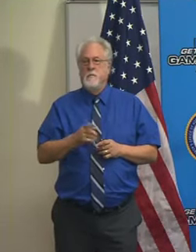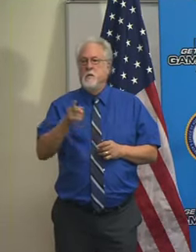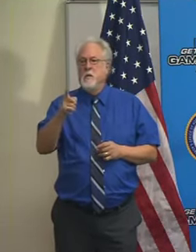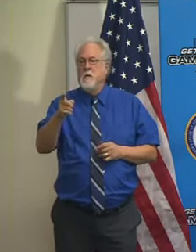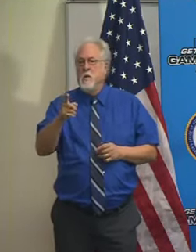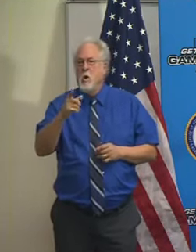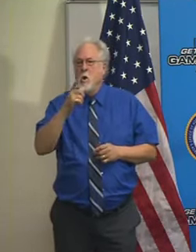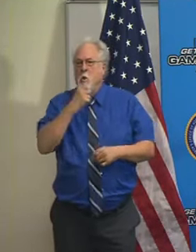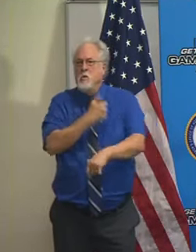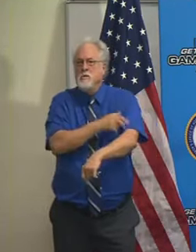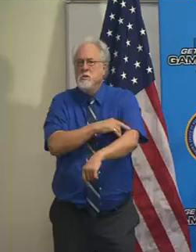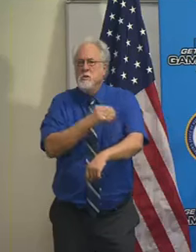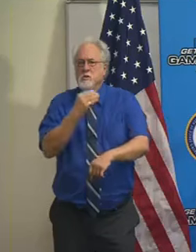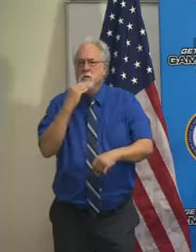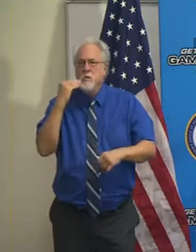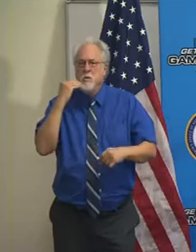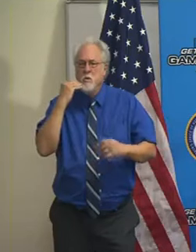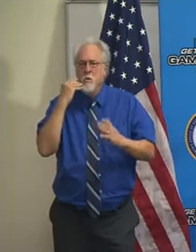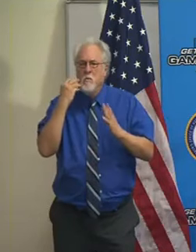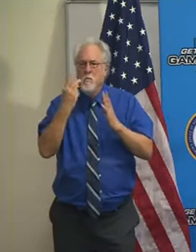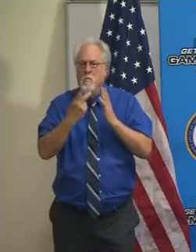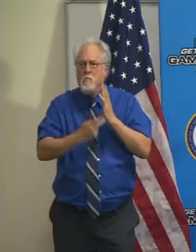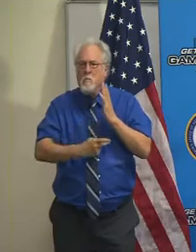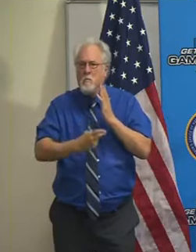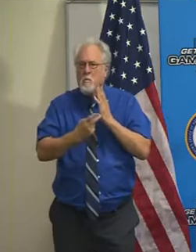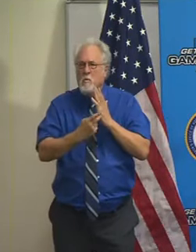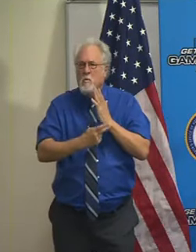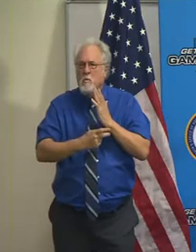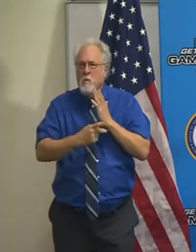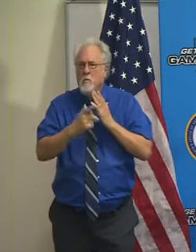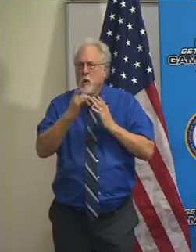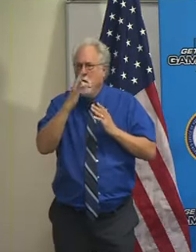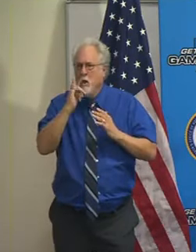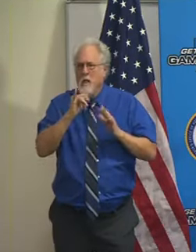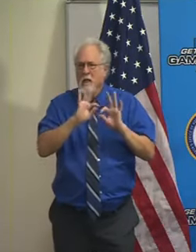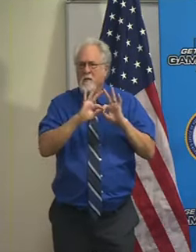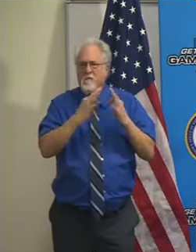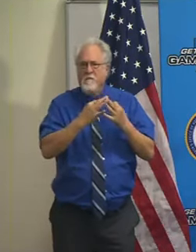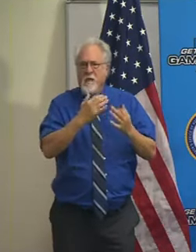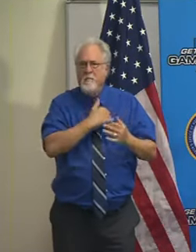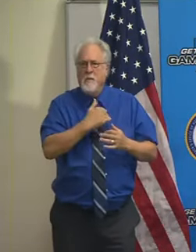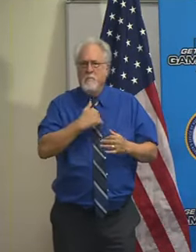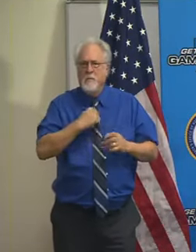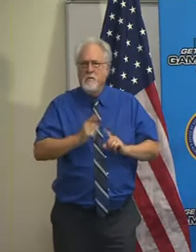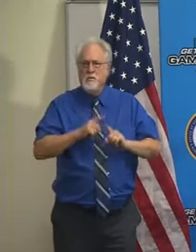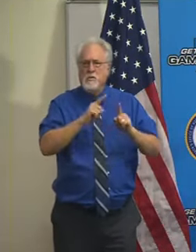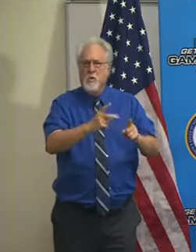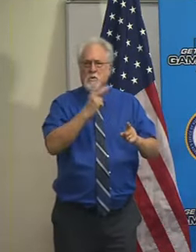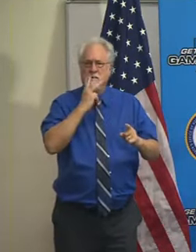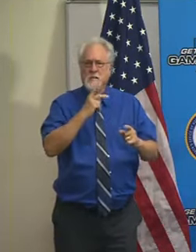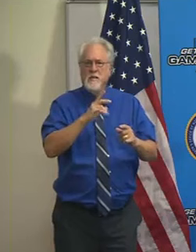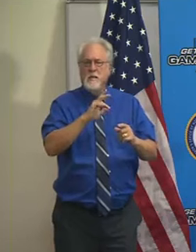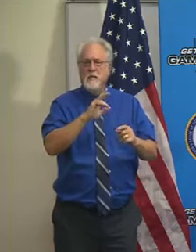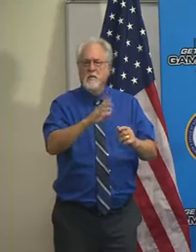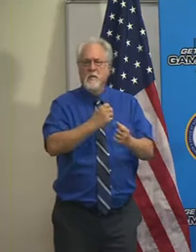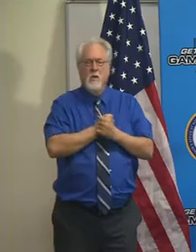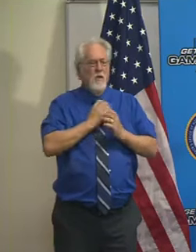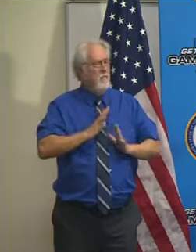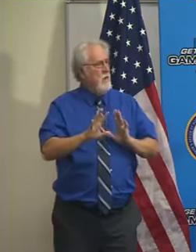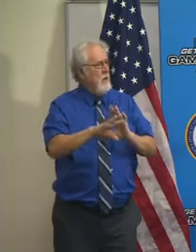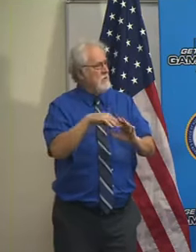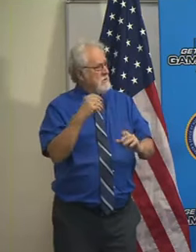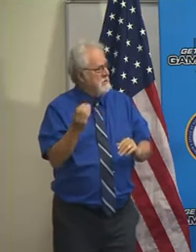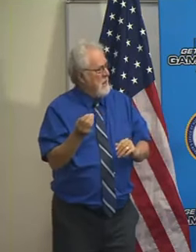What's the nursing home pilot program look like? Is it just family members going to see their loved ones, kind of, out for a